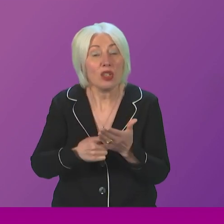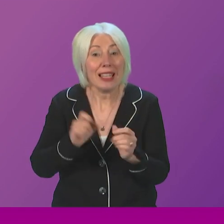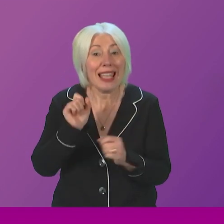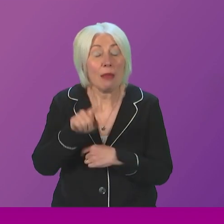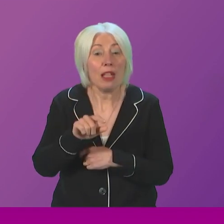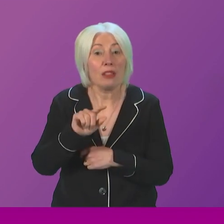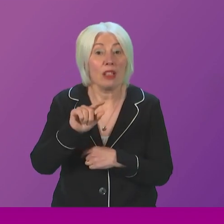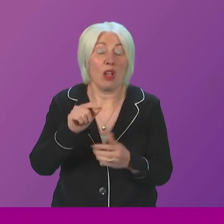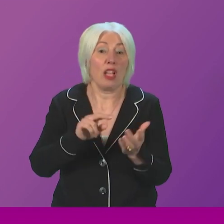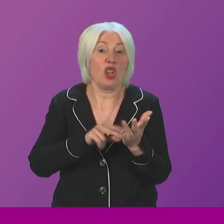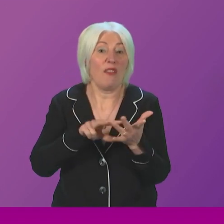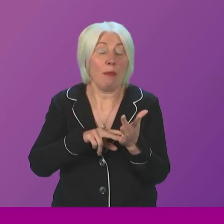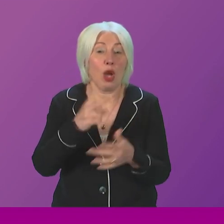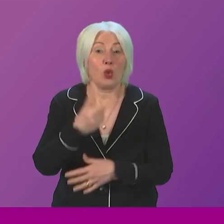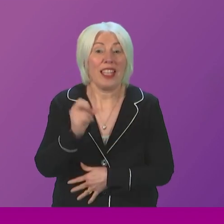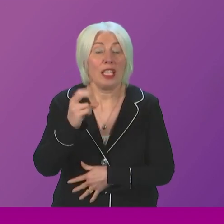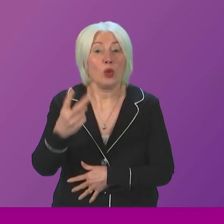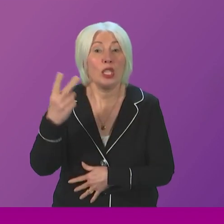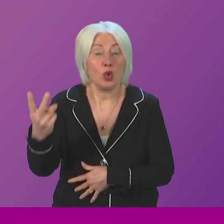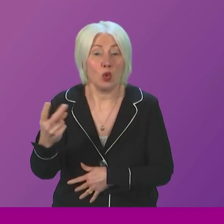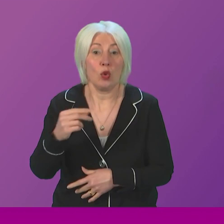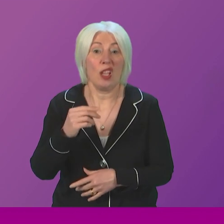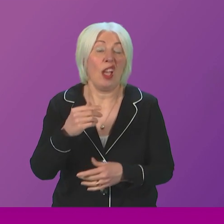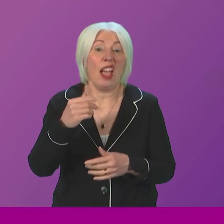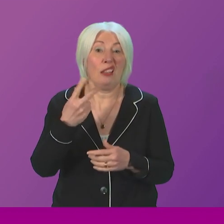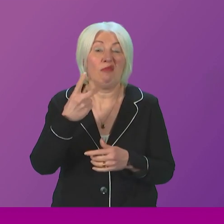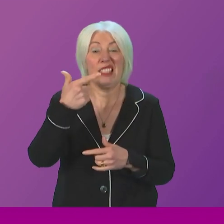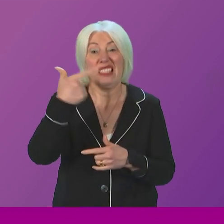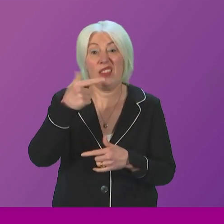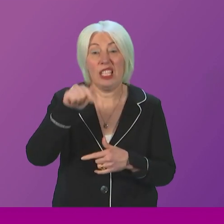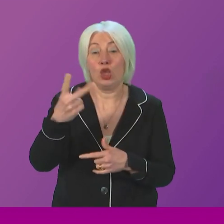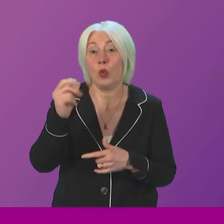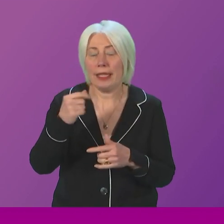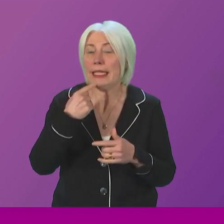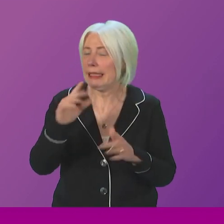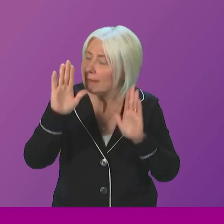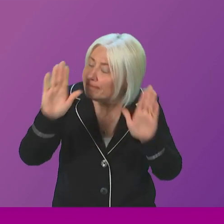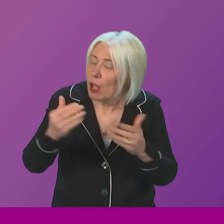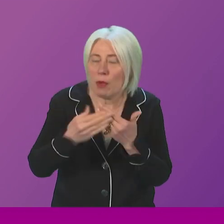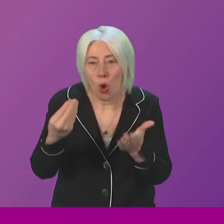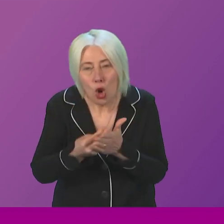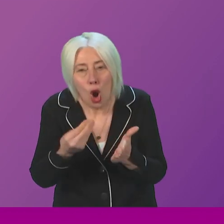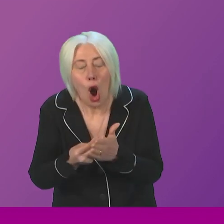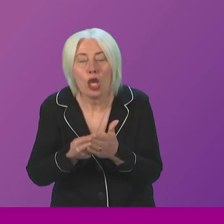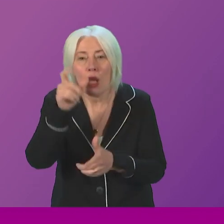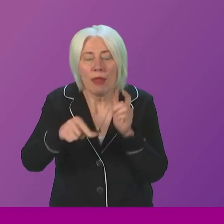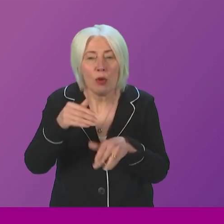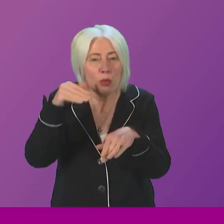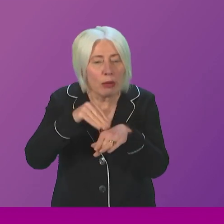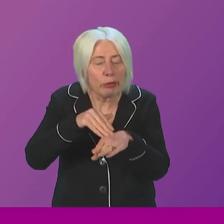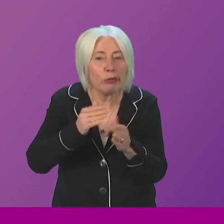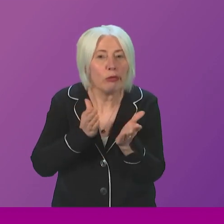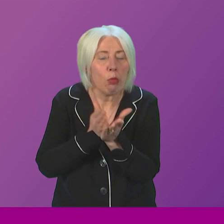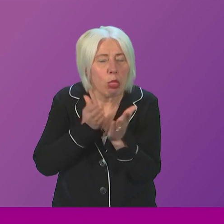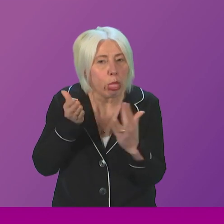at 17.40 and told by ScotRail that greater costs and more customers would be disrupted and inconvenienced with the revised